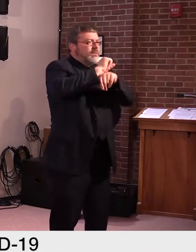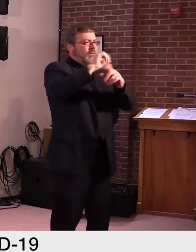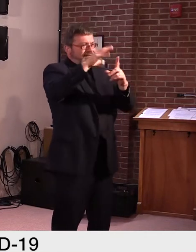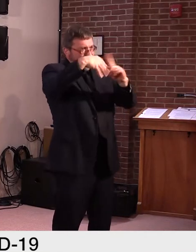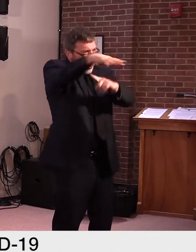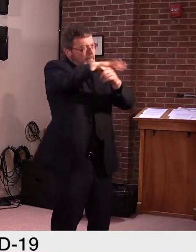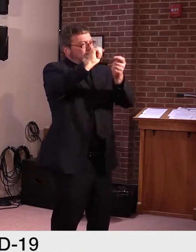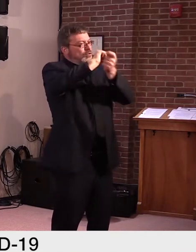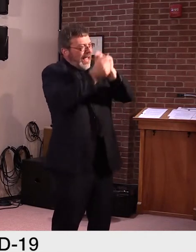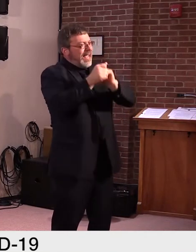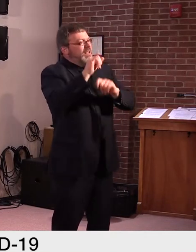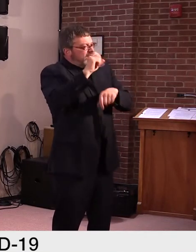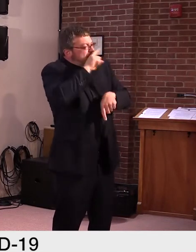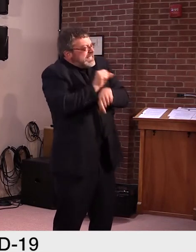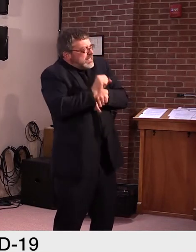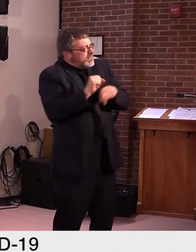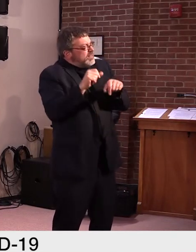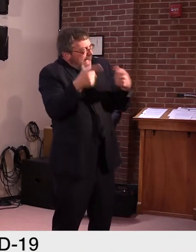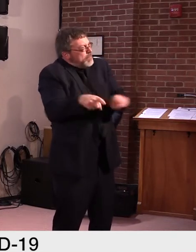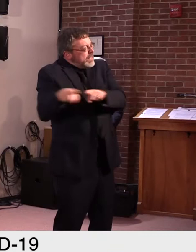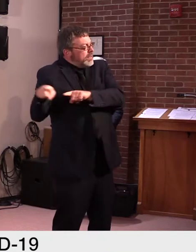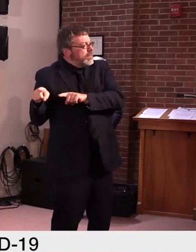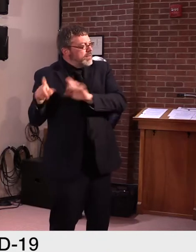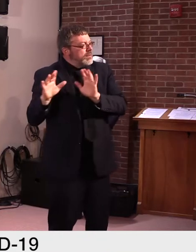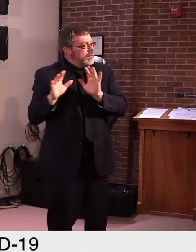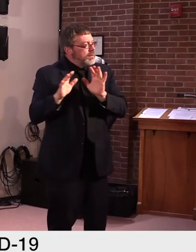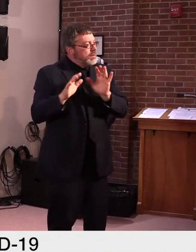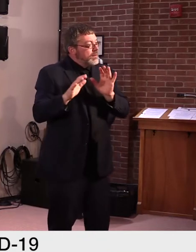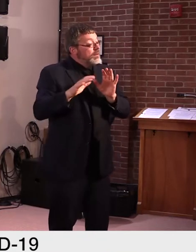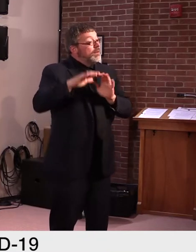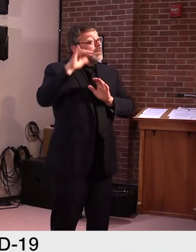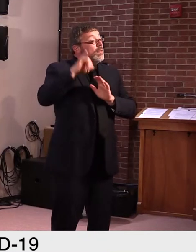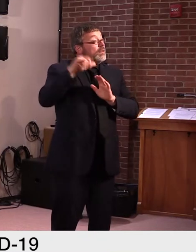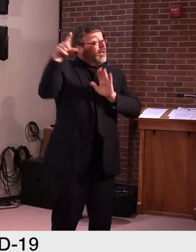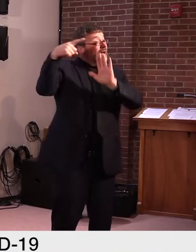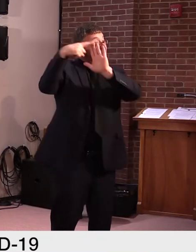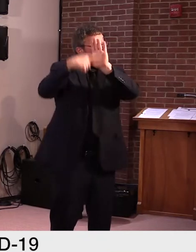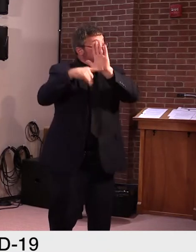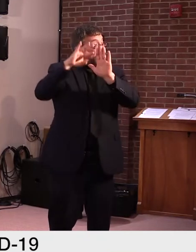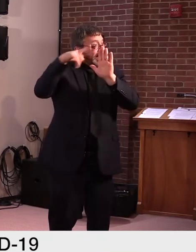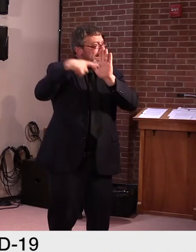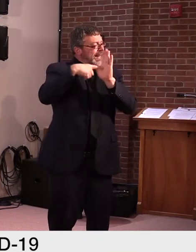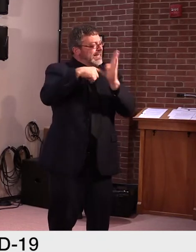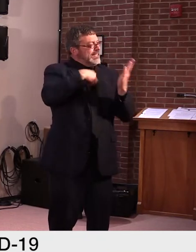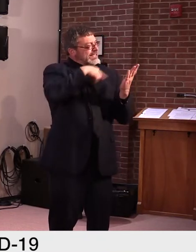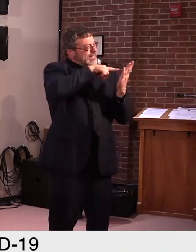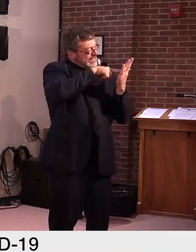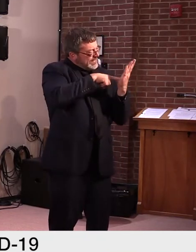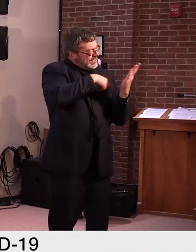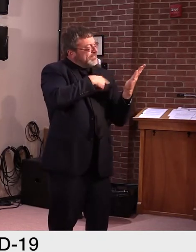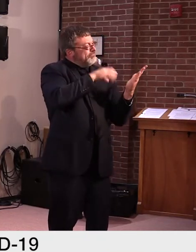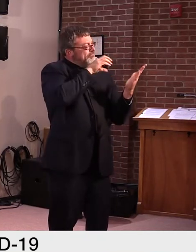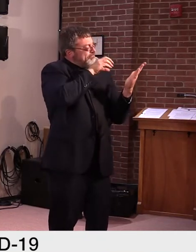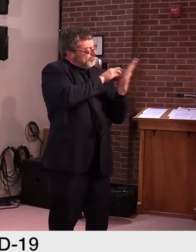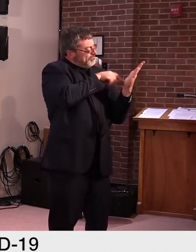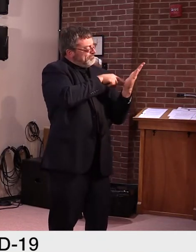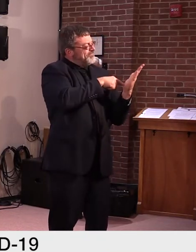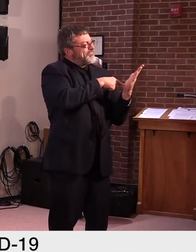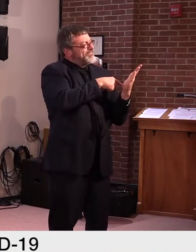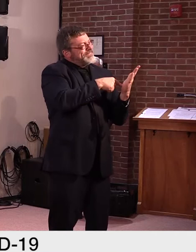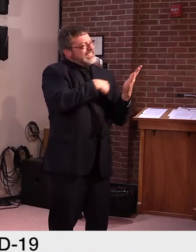constitutional question, uh, that I believe, uh, and my, uh, my general counsel and others believe